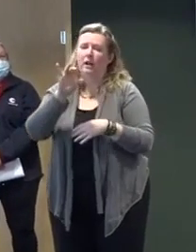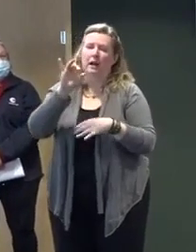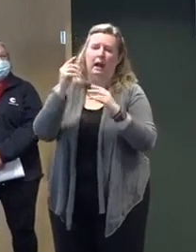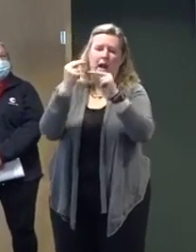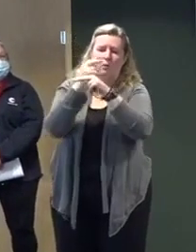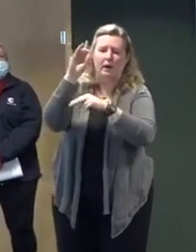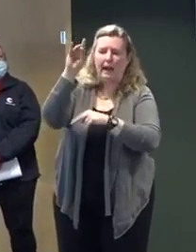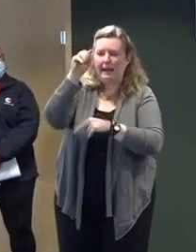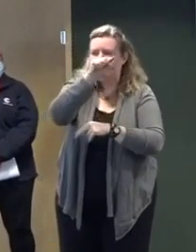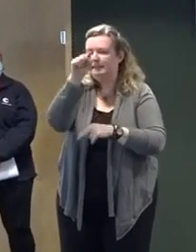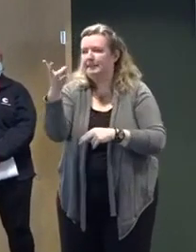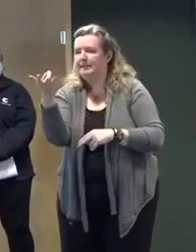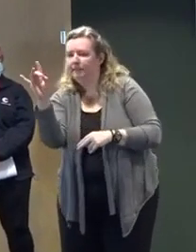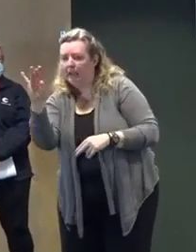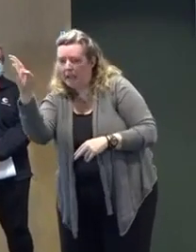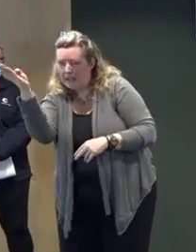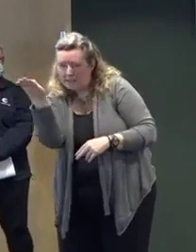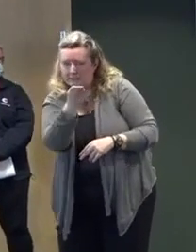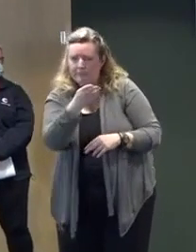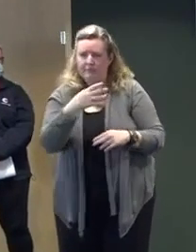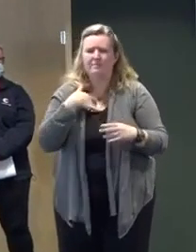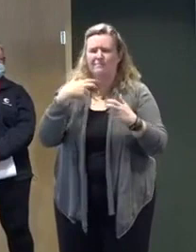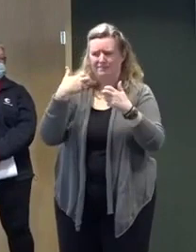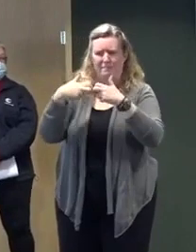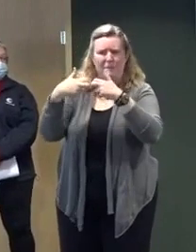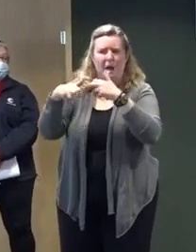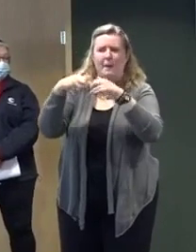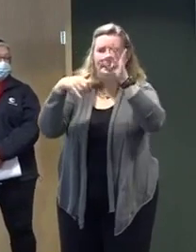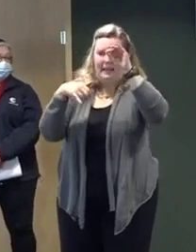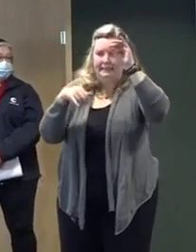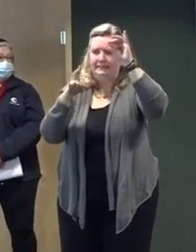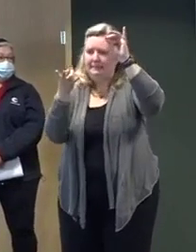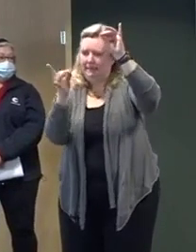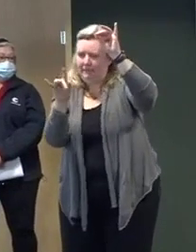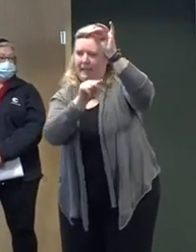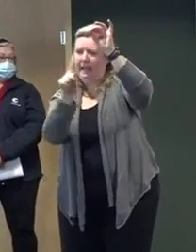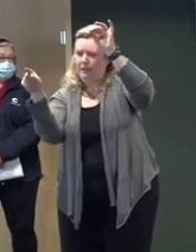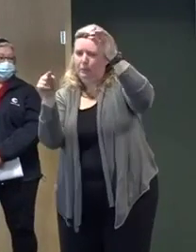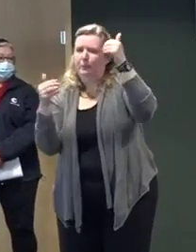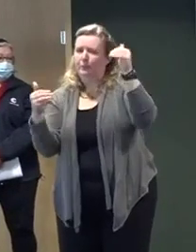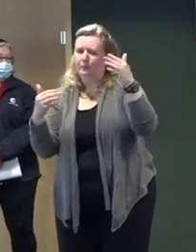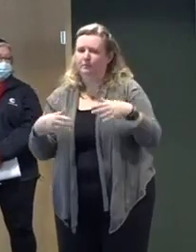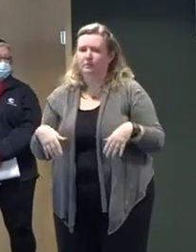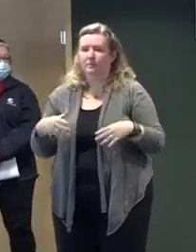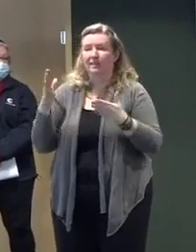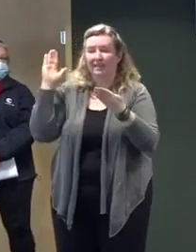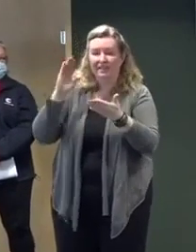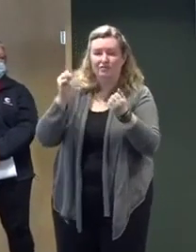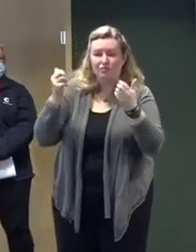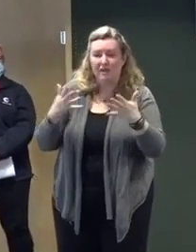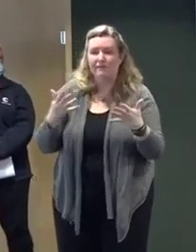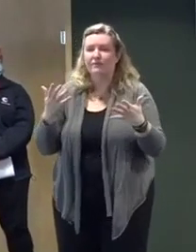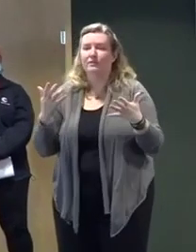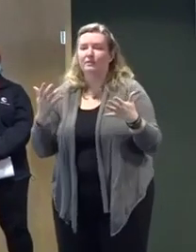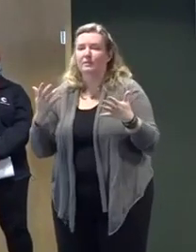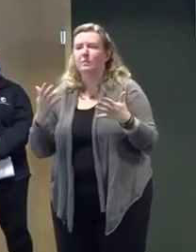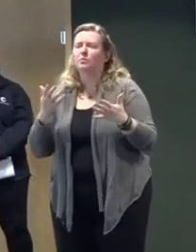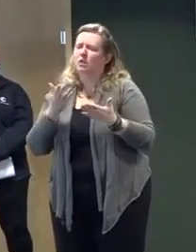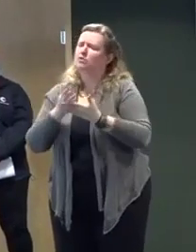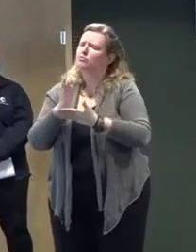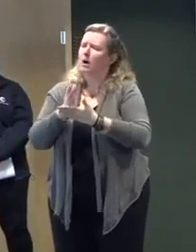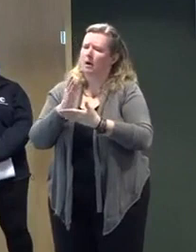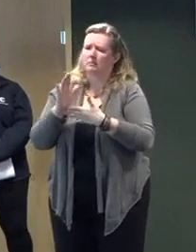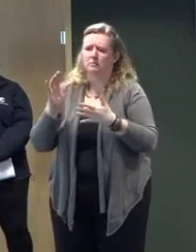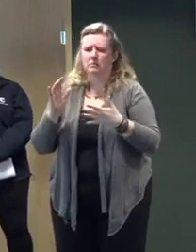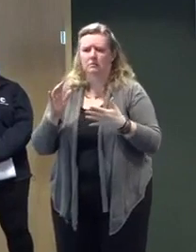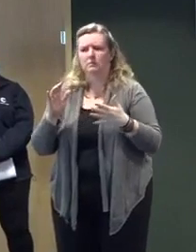We trust that the commercial travel restrictions will help us on those elevated highways. And as always, our urban search